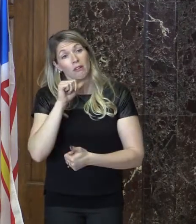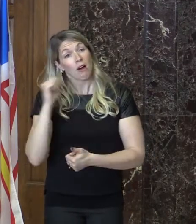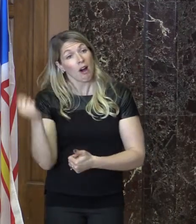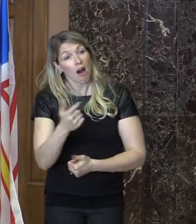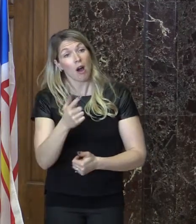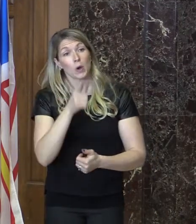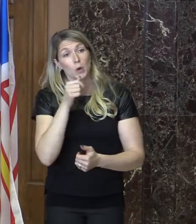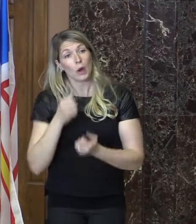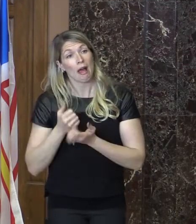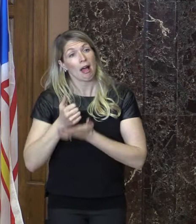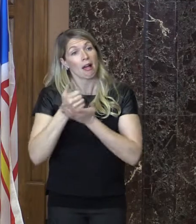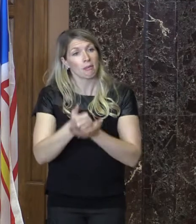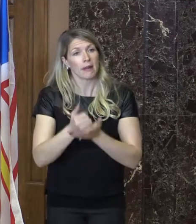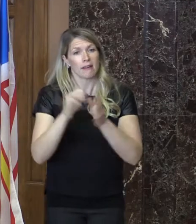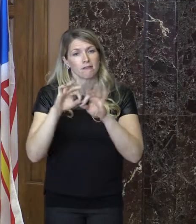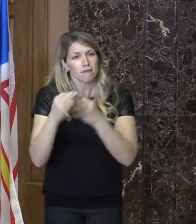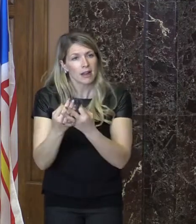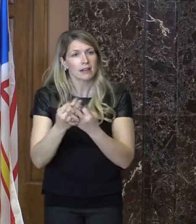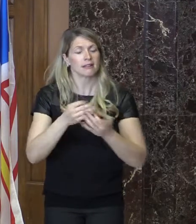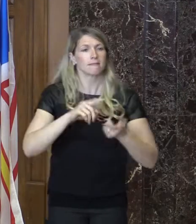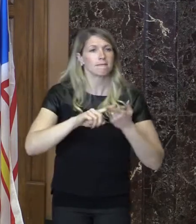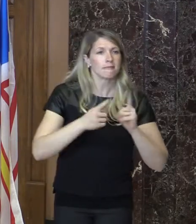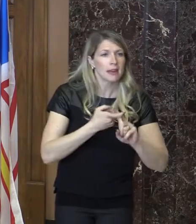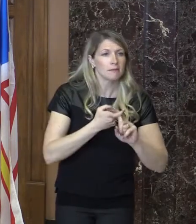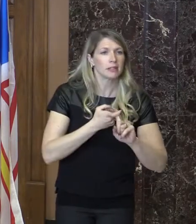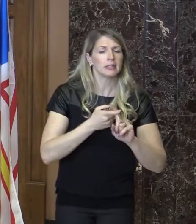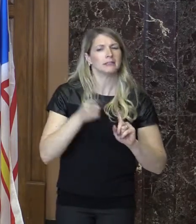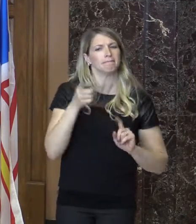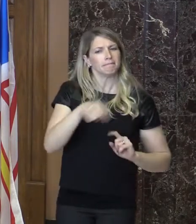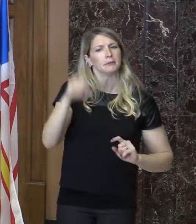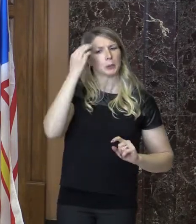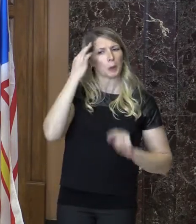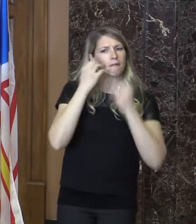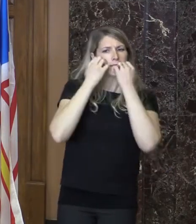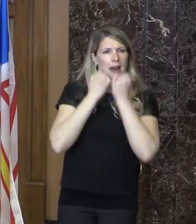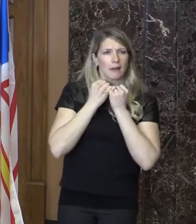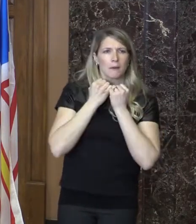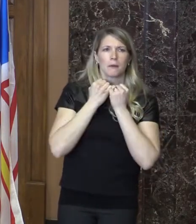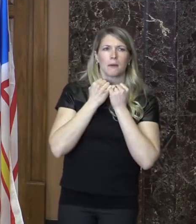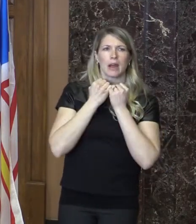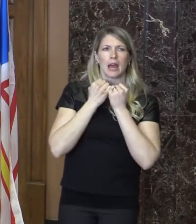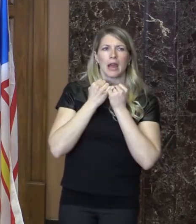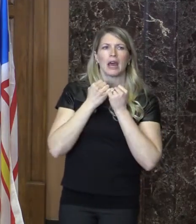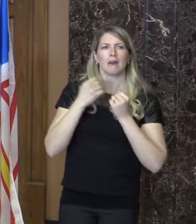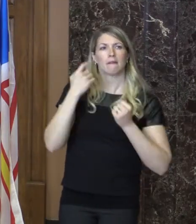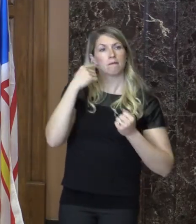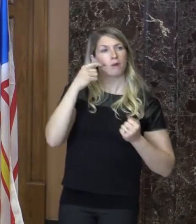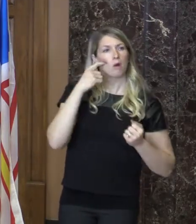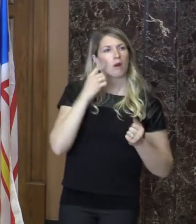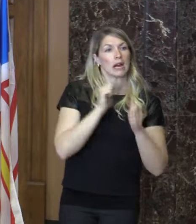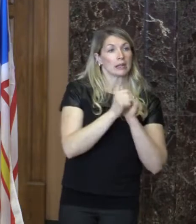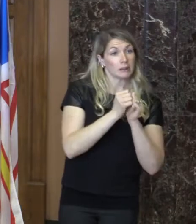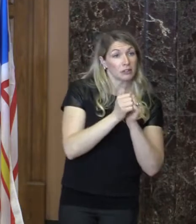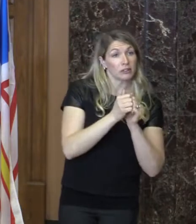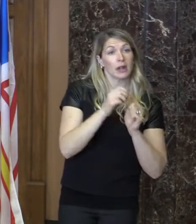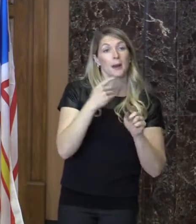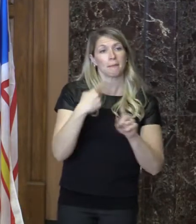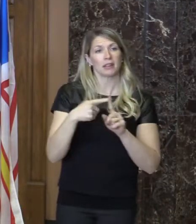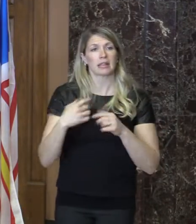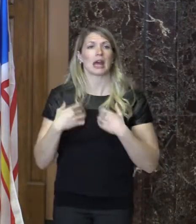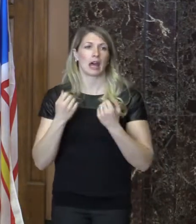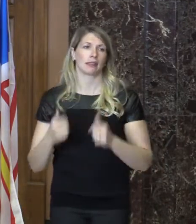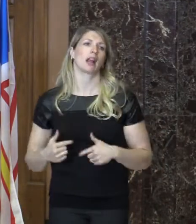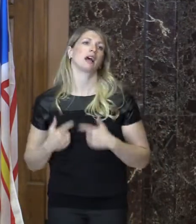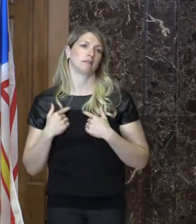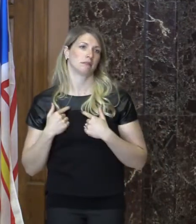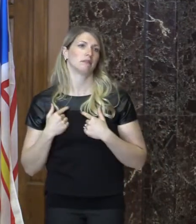You also recognize the value of being physically active and living a healthy lifestyle. You're some of the